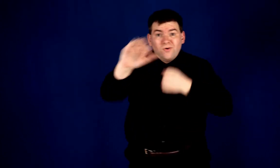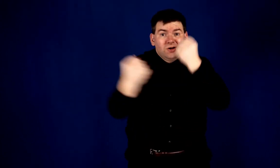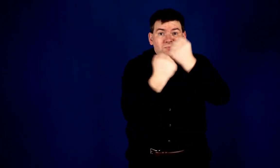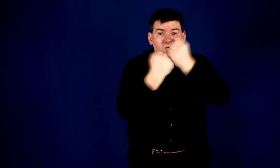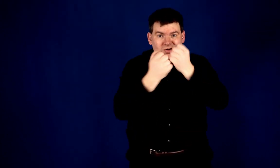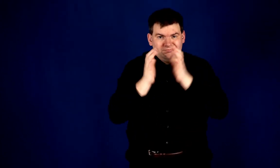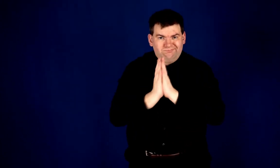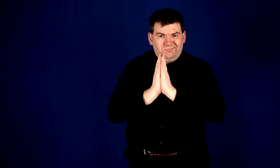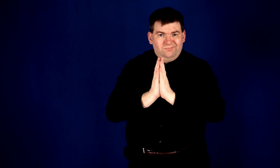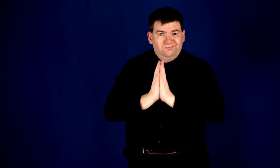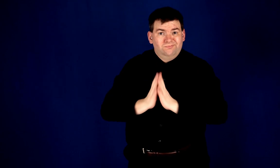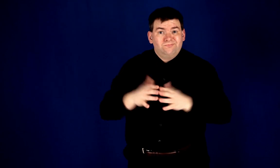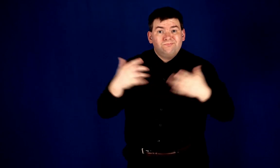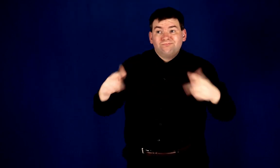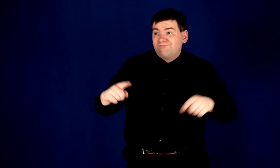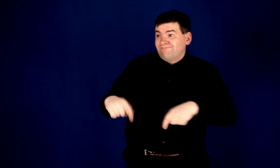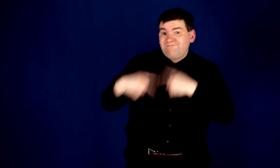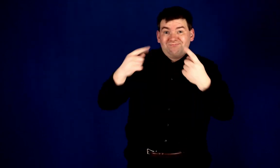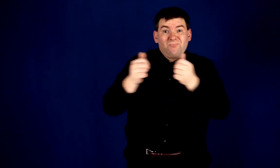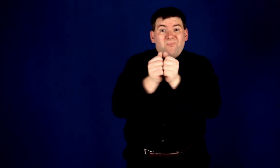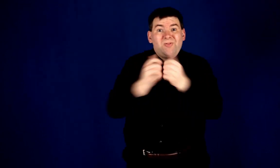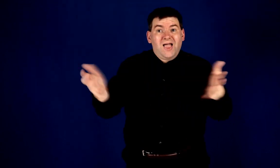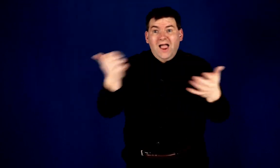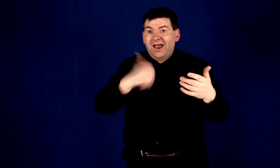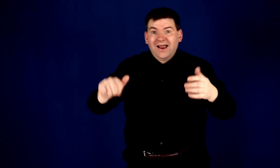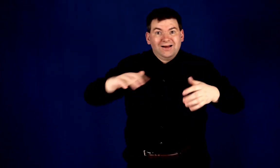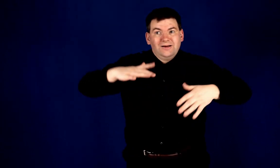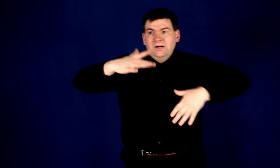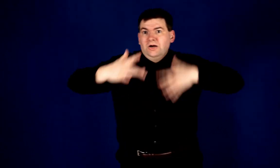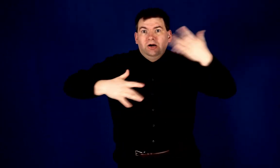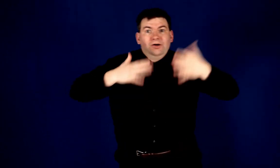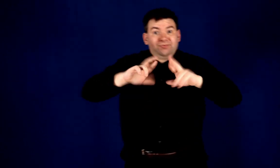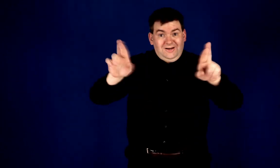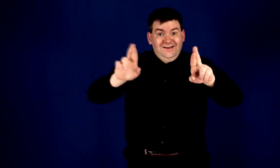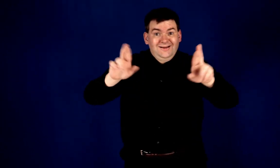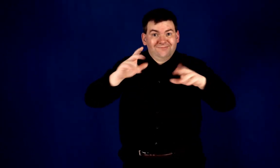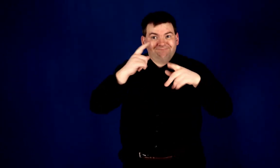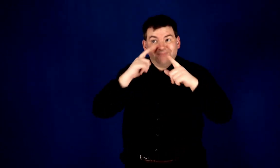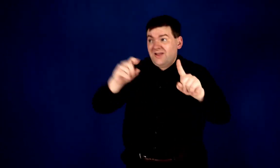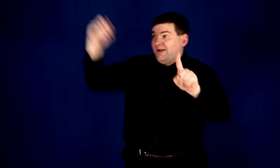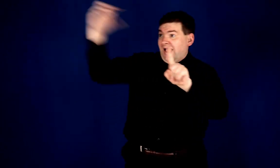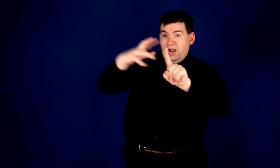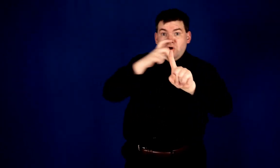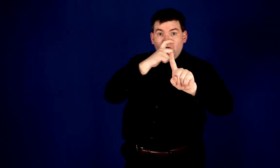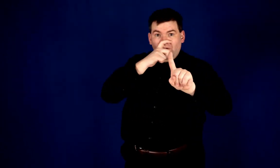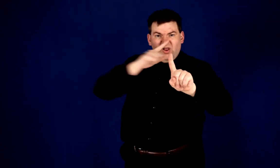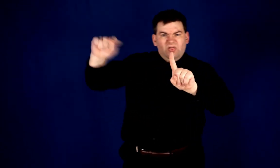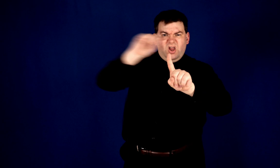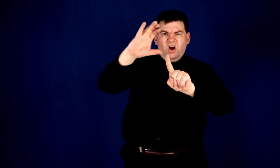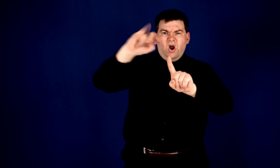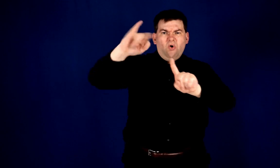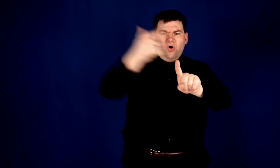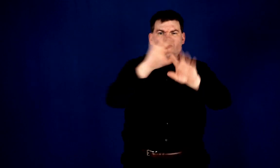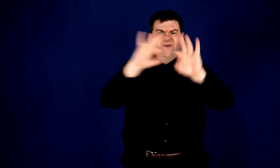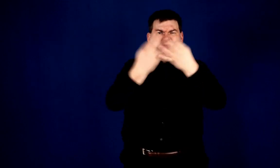support and prayers as we march forward. Without further delay, let's shine the spotlight on the Collinsware family.